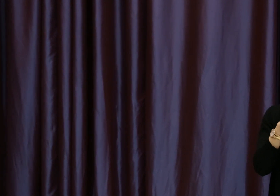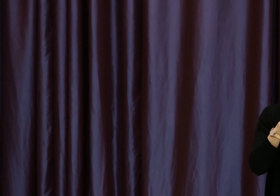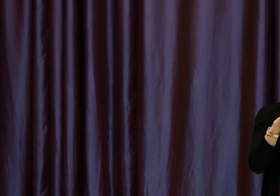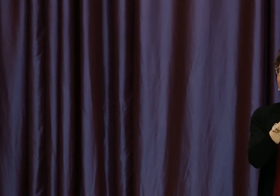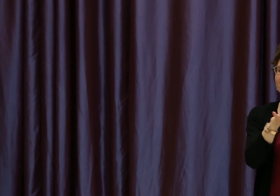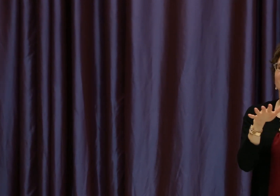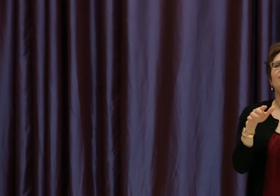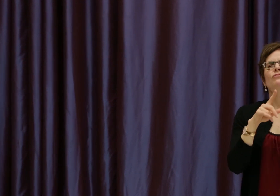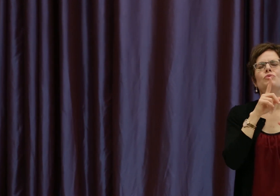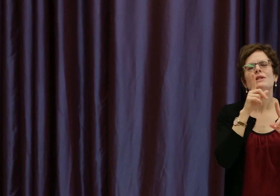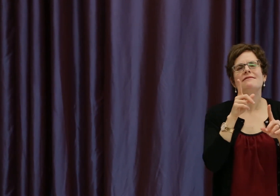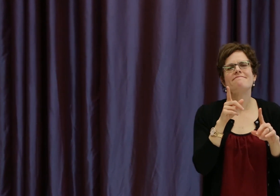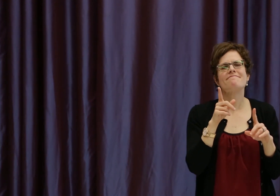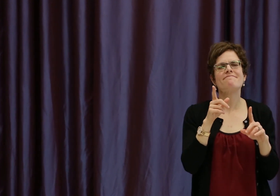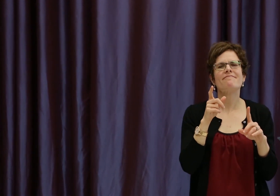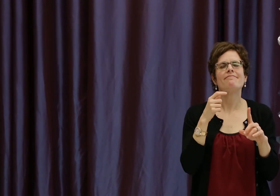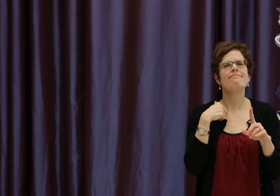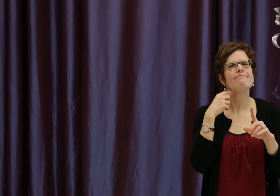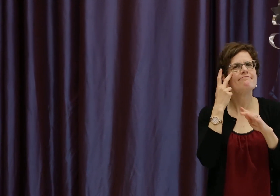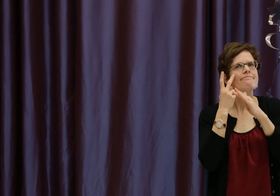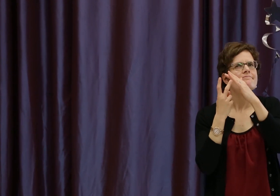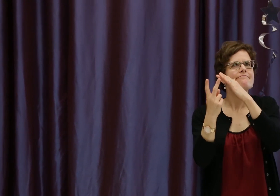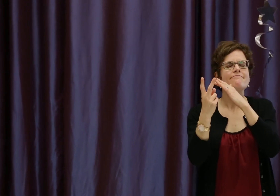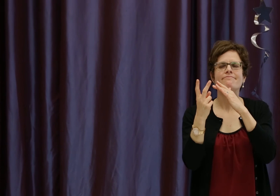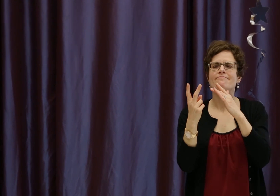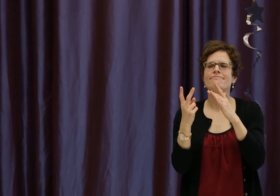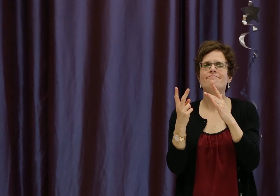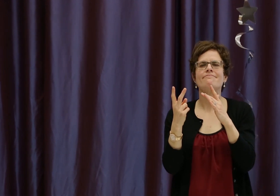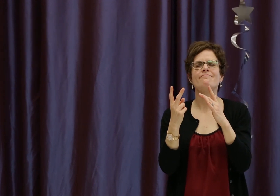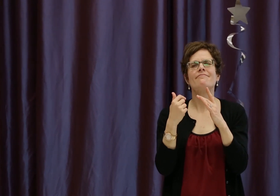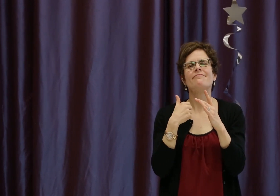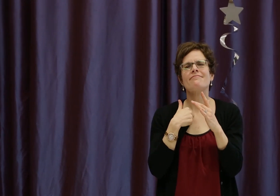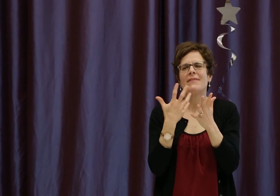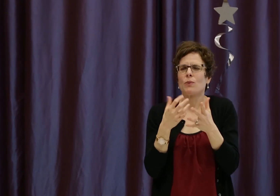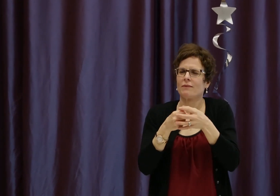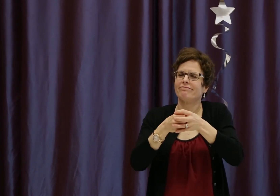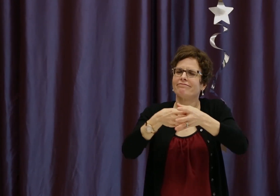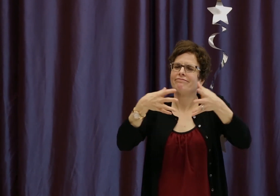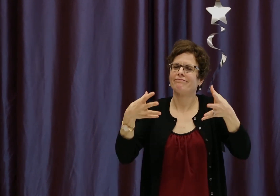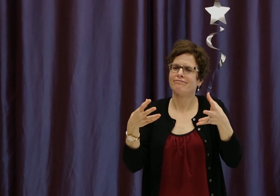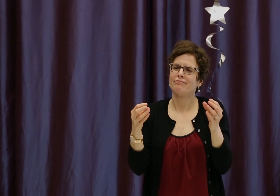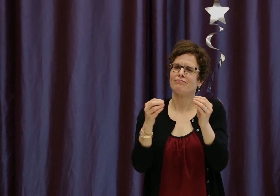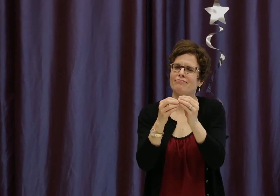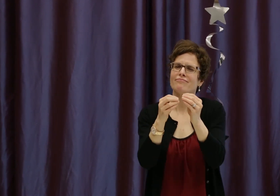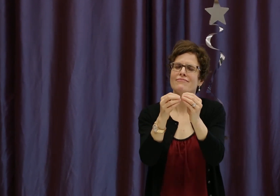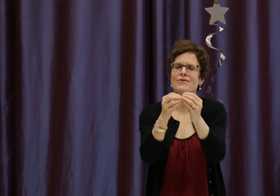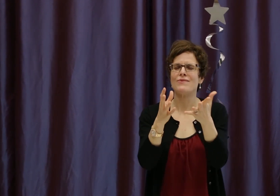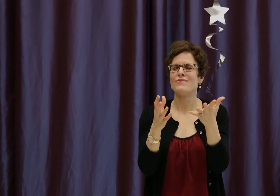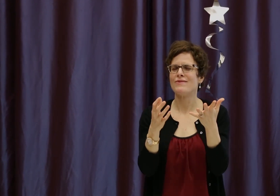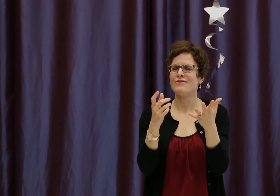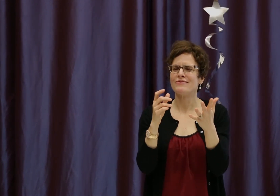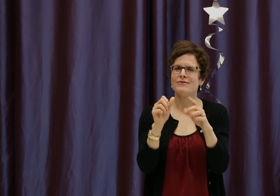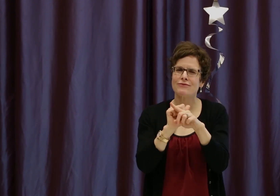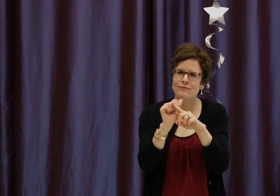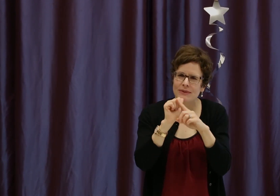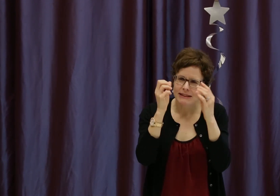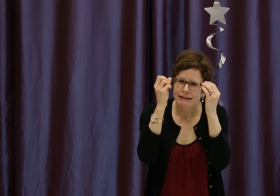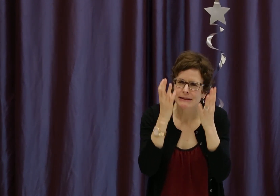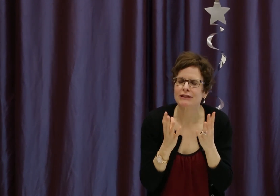So this is just to wrap up. This has been a brief overview of my research to date. I would really love to expand the